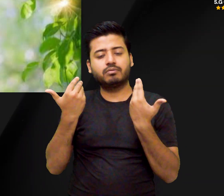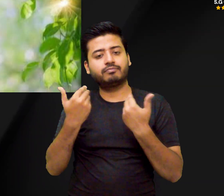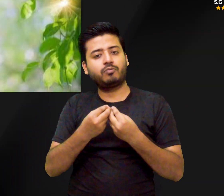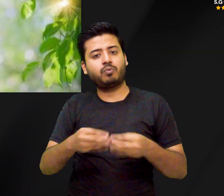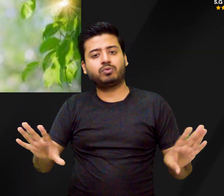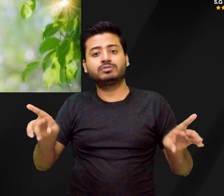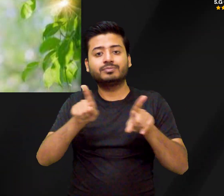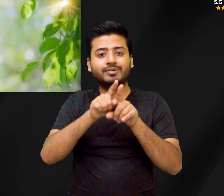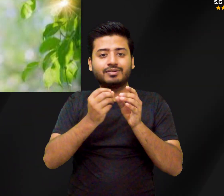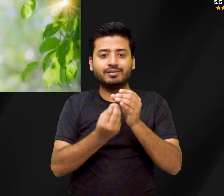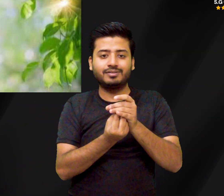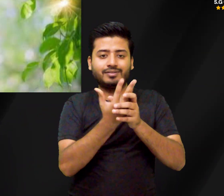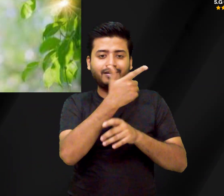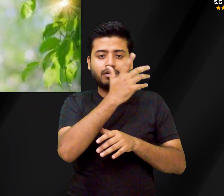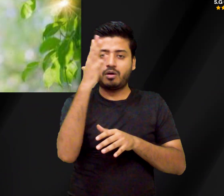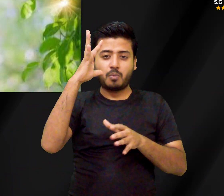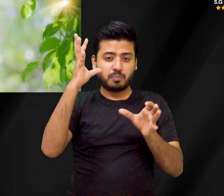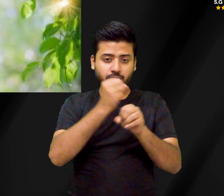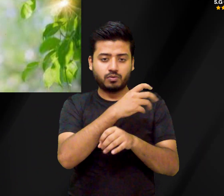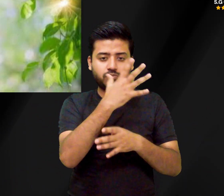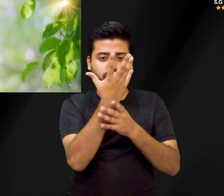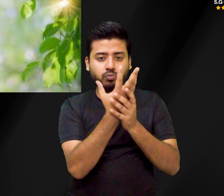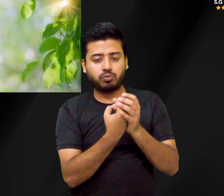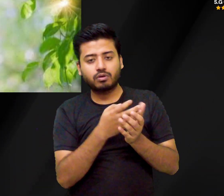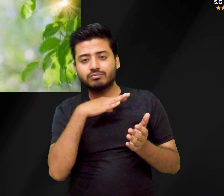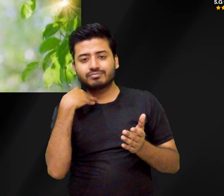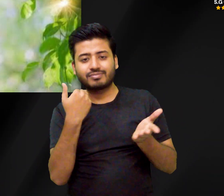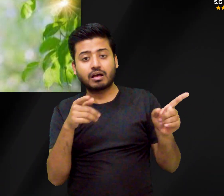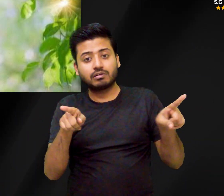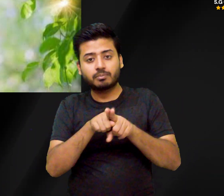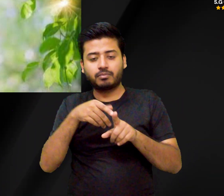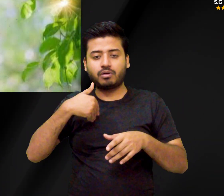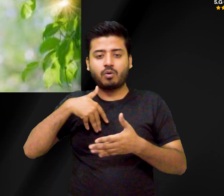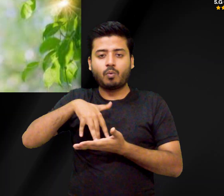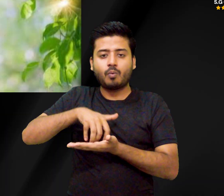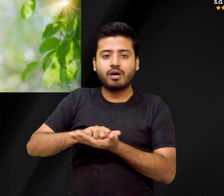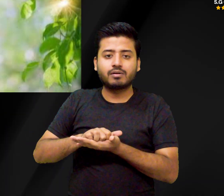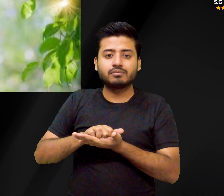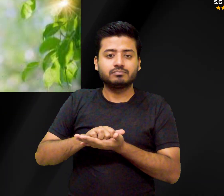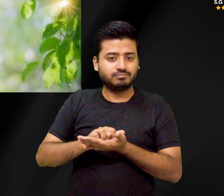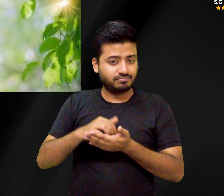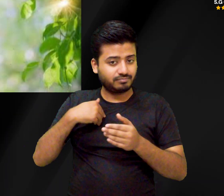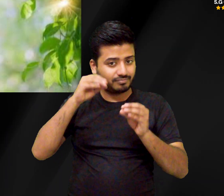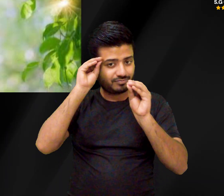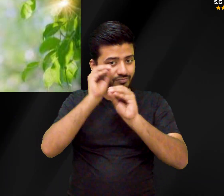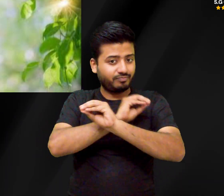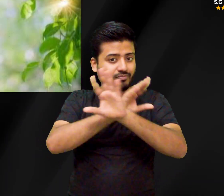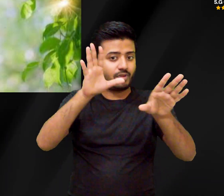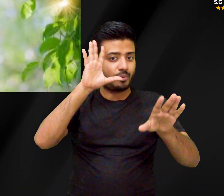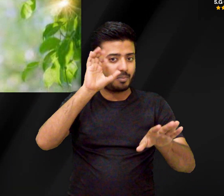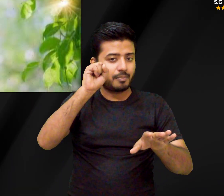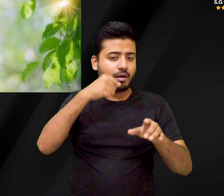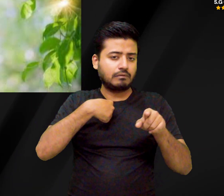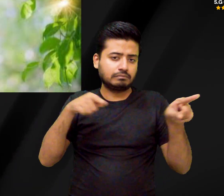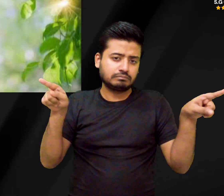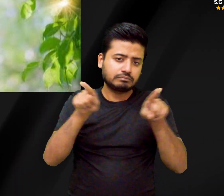vitamin D, the body cannot absorb calcium effectively from the food you eat. The body takes calcium from bones.